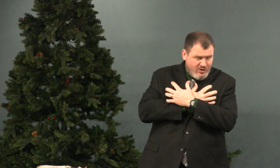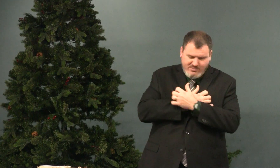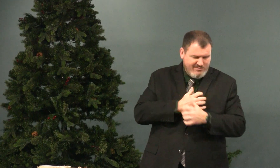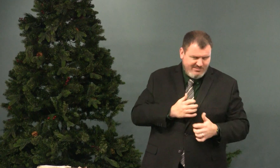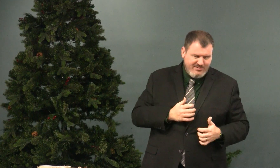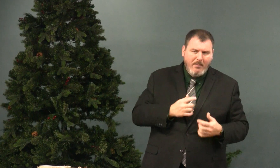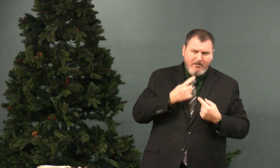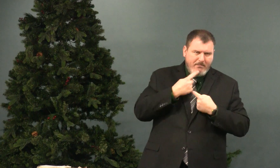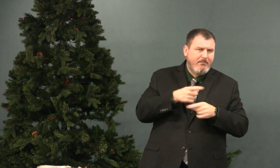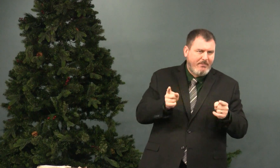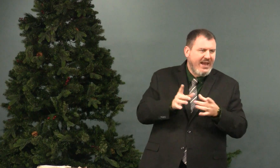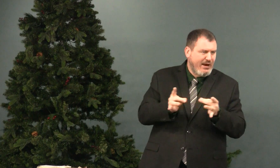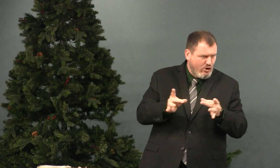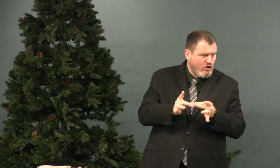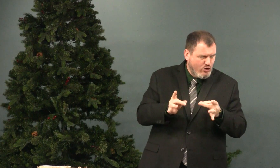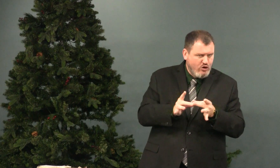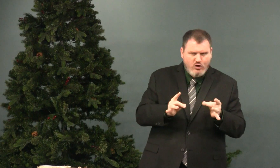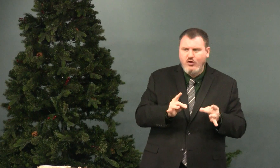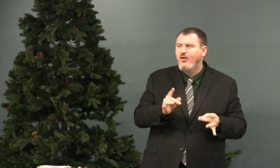what bear means. It's not an animal.